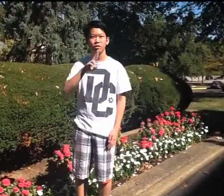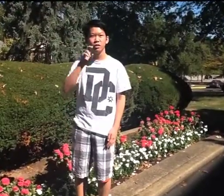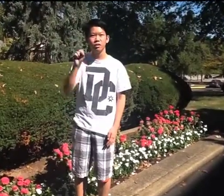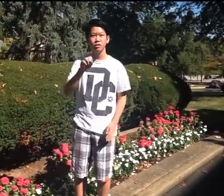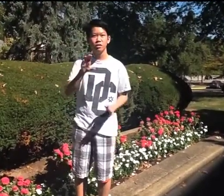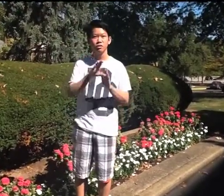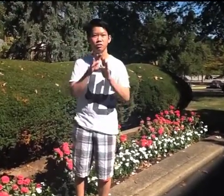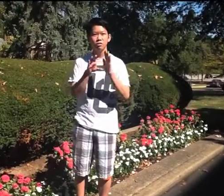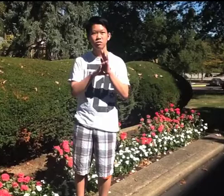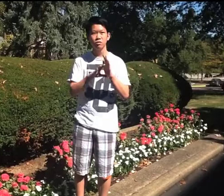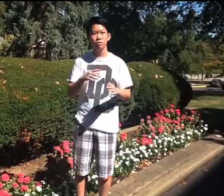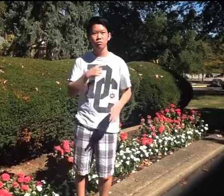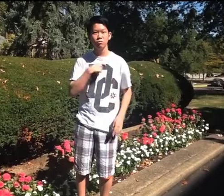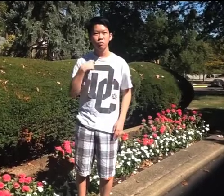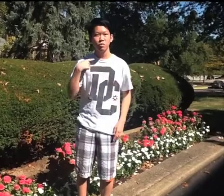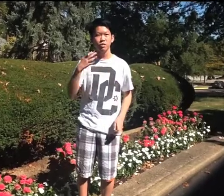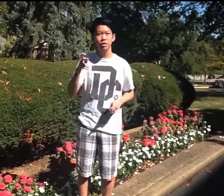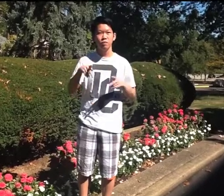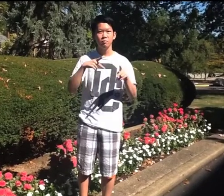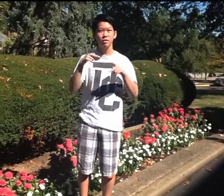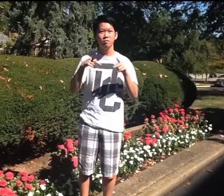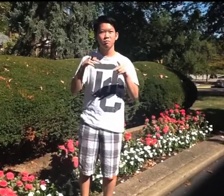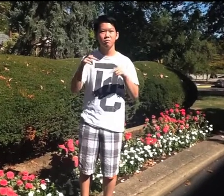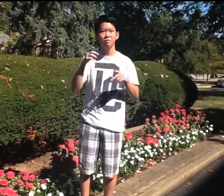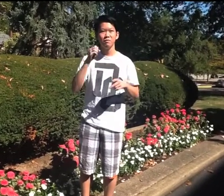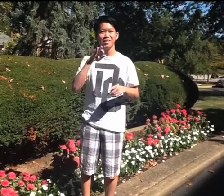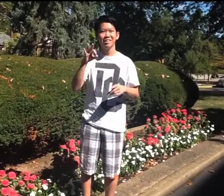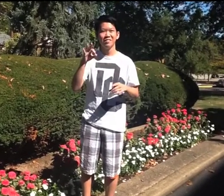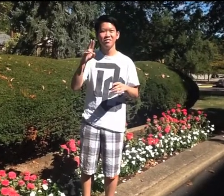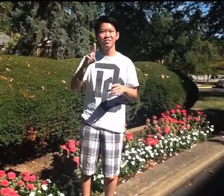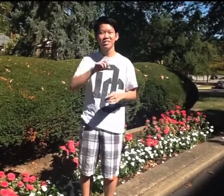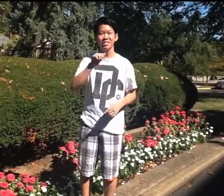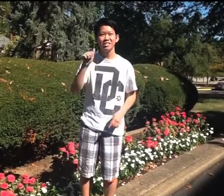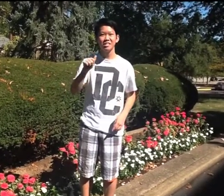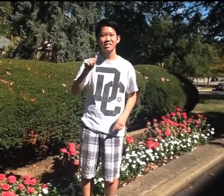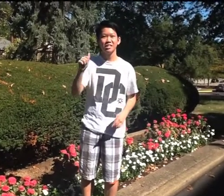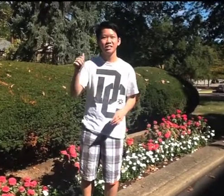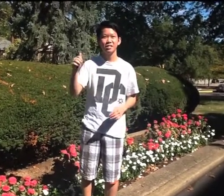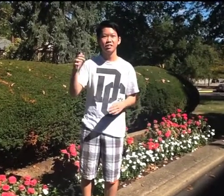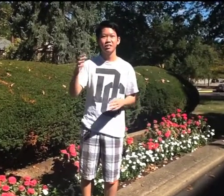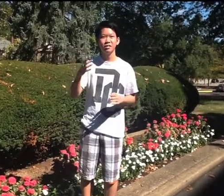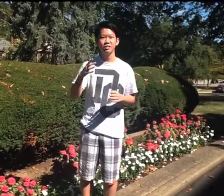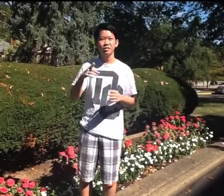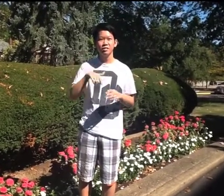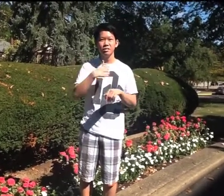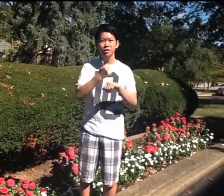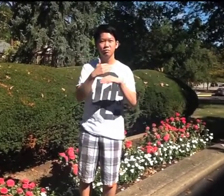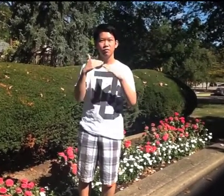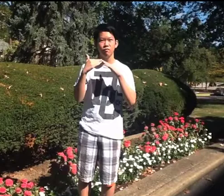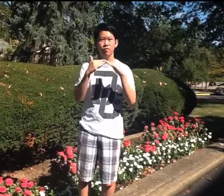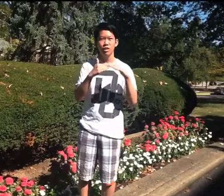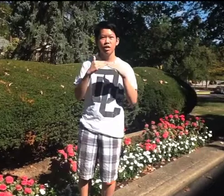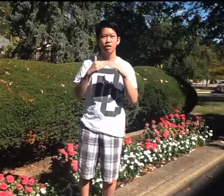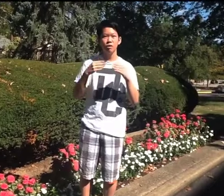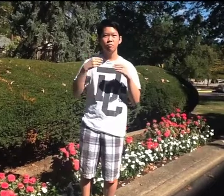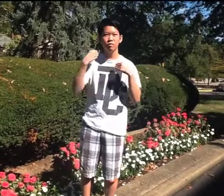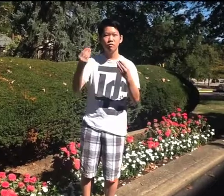The U.S. We, the people of the United States, to establish justice, ensure domestic tranquility, provide for the common defense,